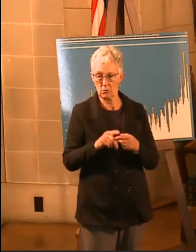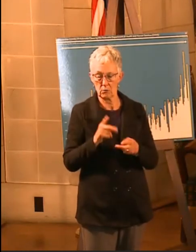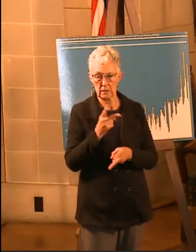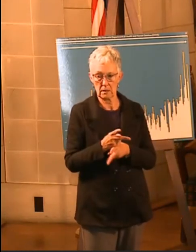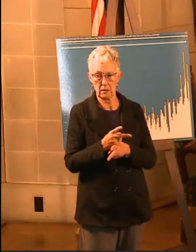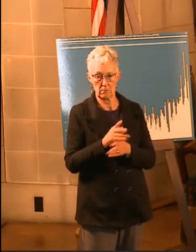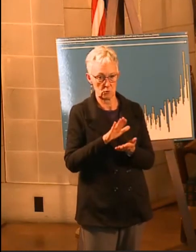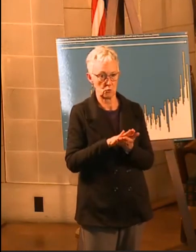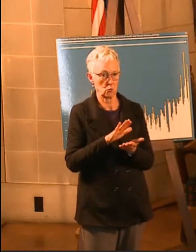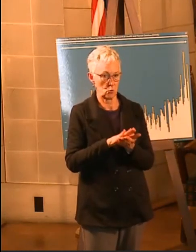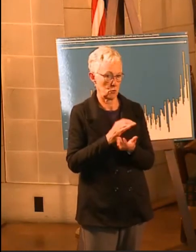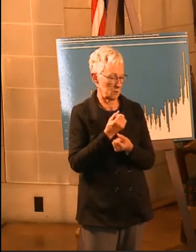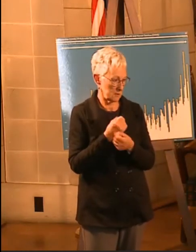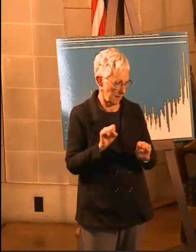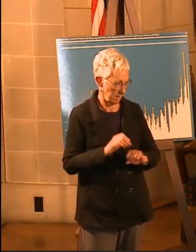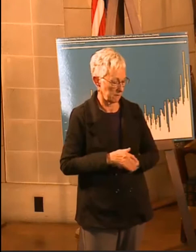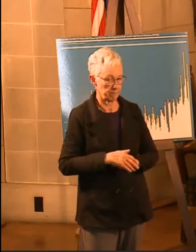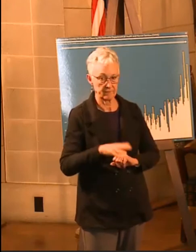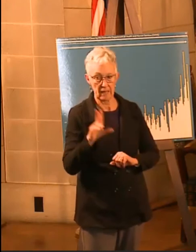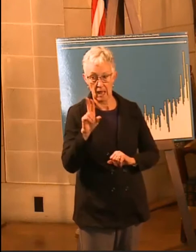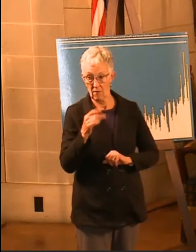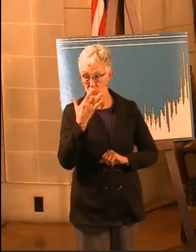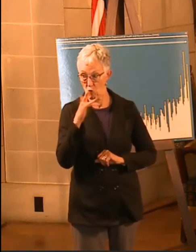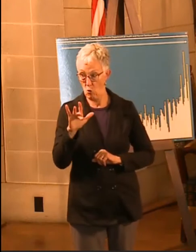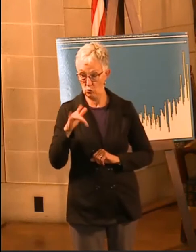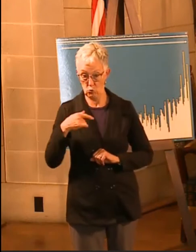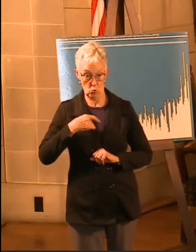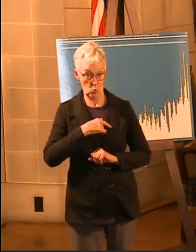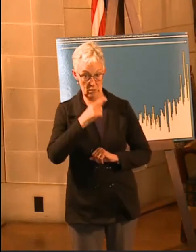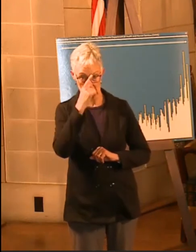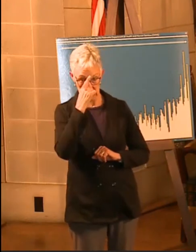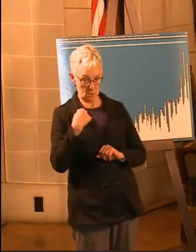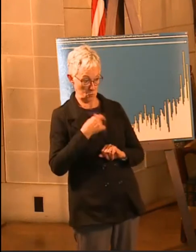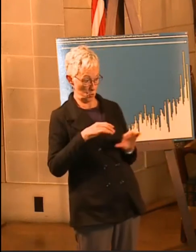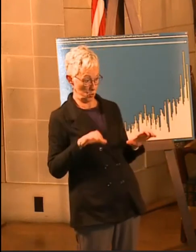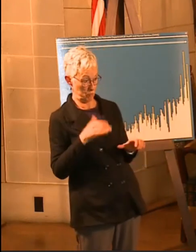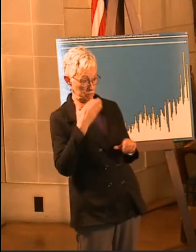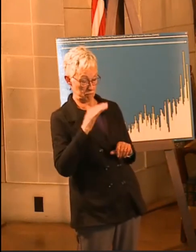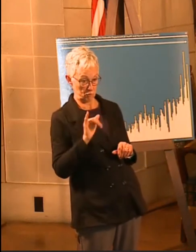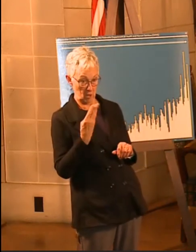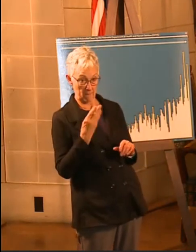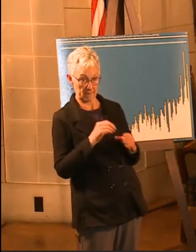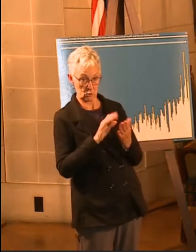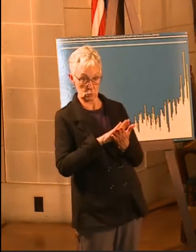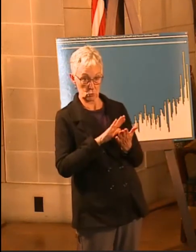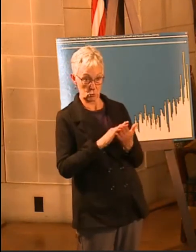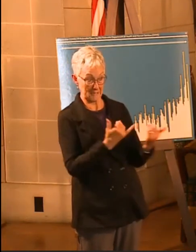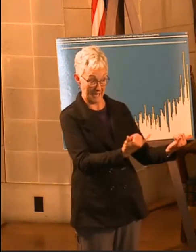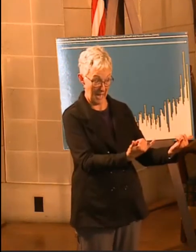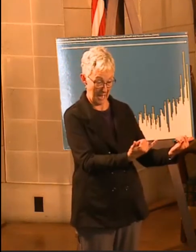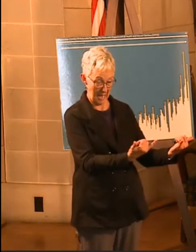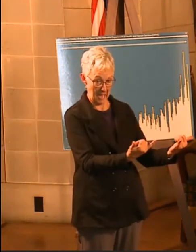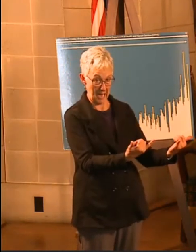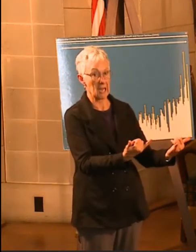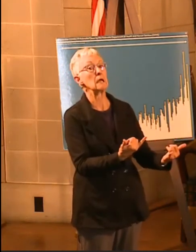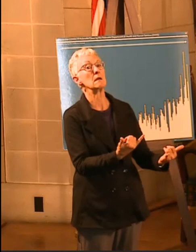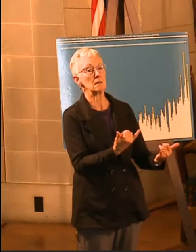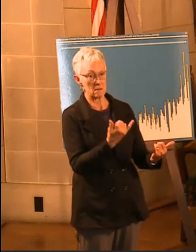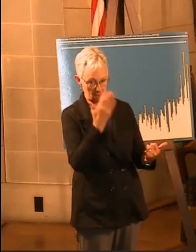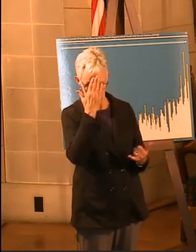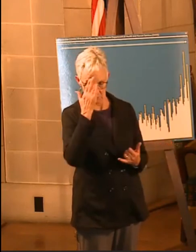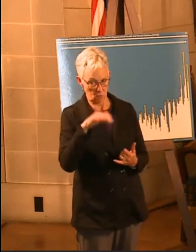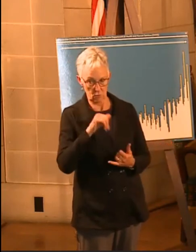environment. And unfortunately, if we think we're doing a good job in schools, we know maybe we're not doing a great job in our